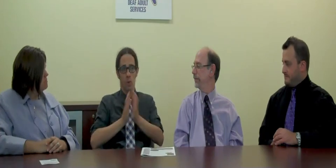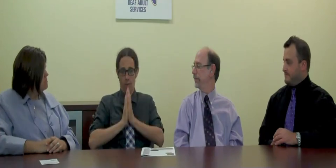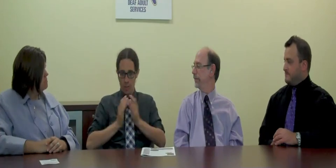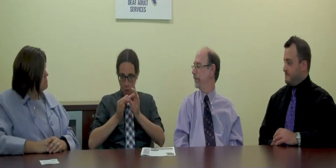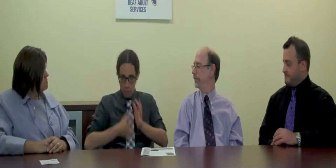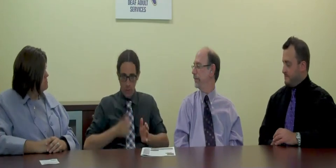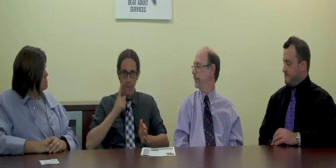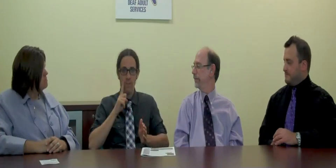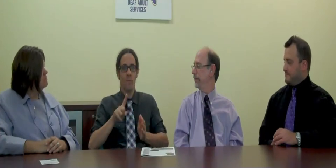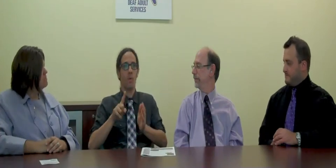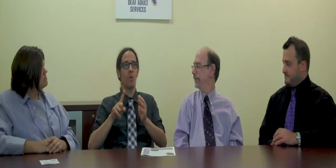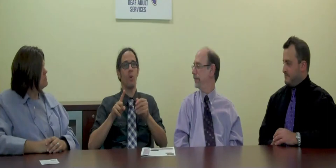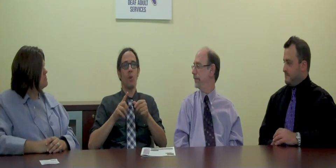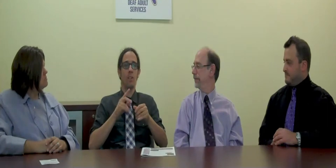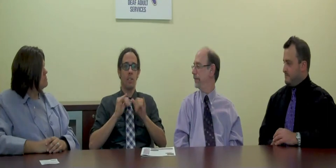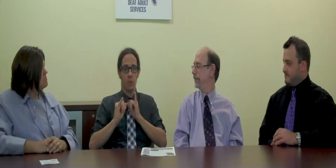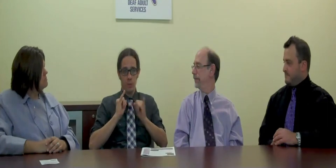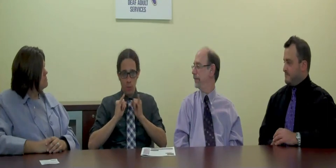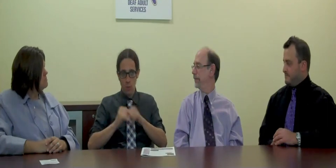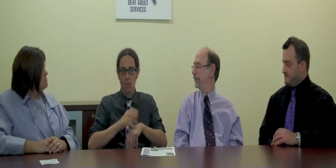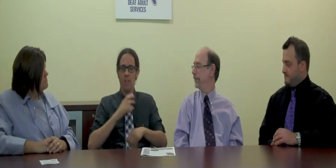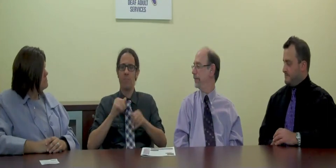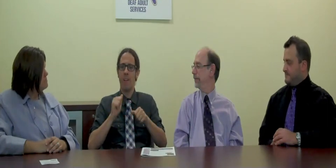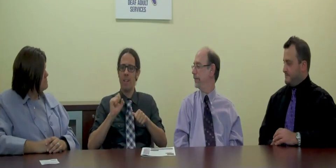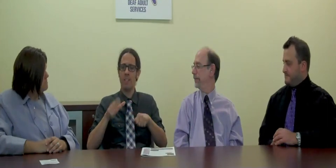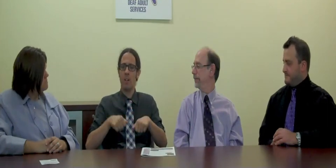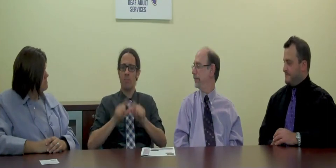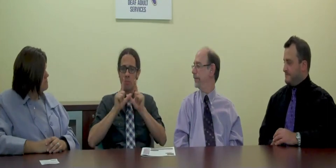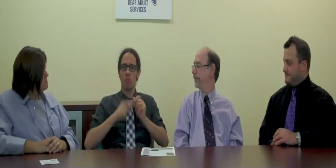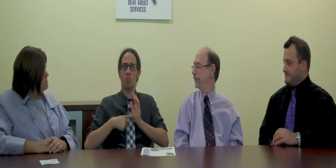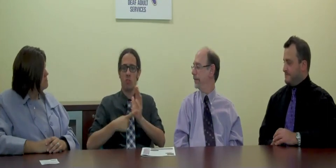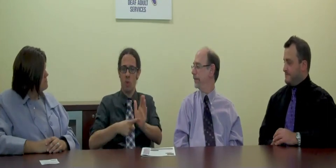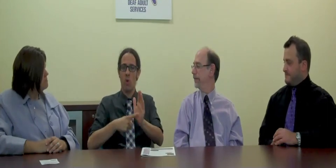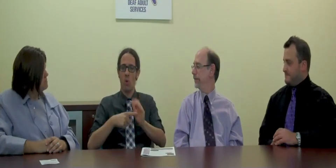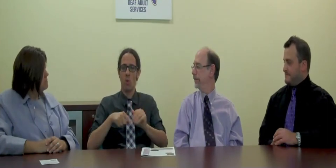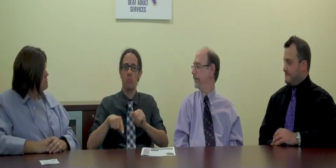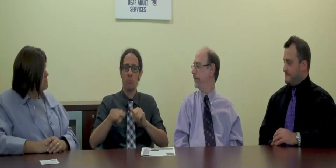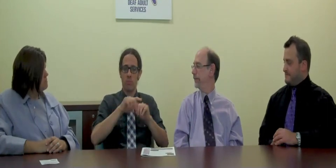for interviews. ASL videos on interview tips were also shown.